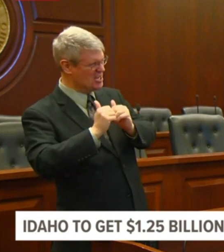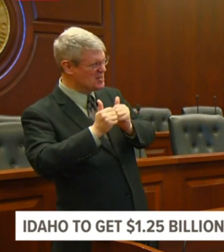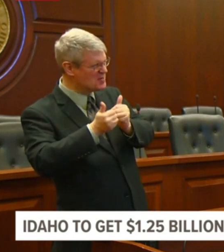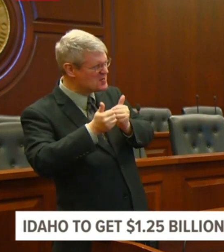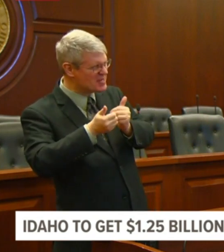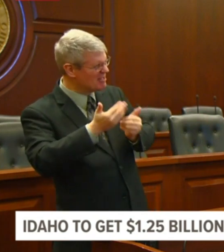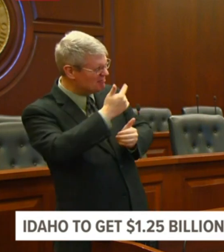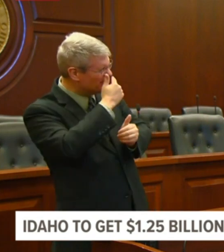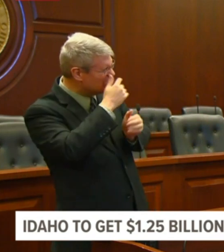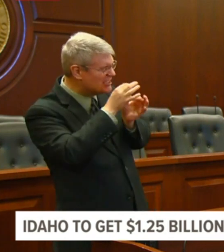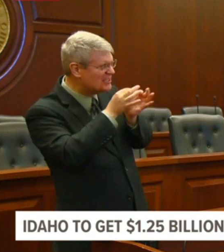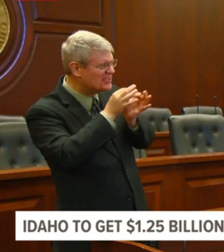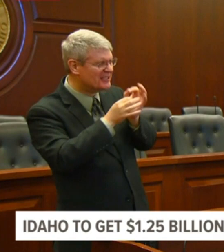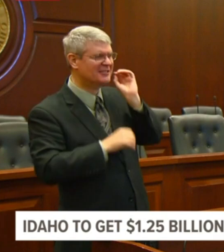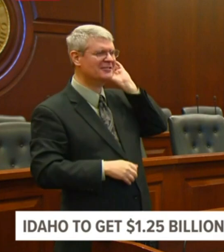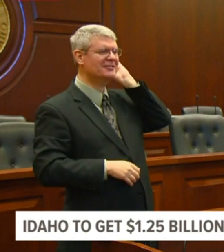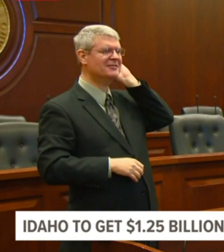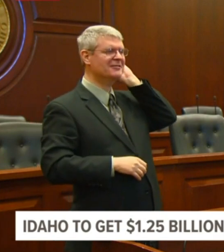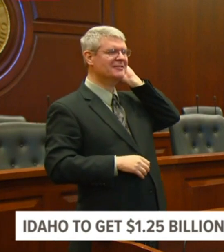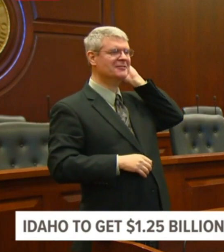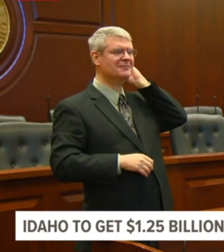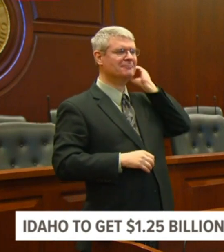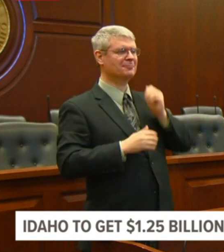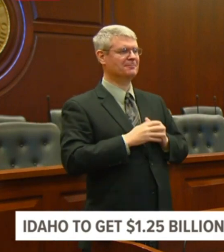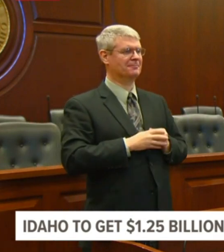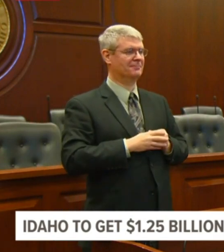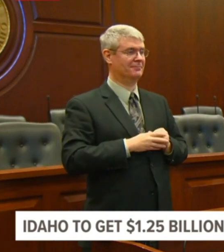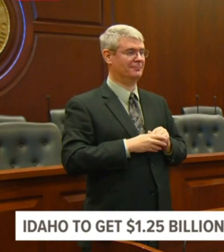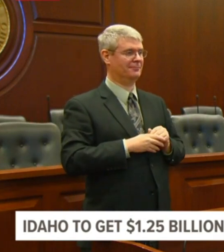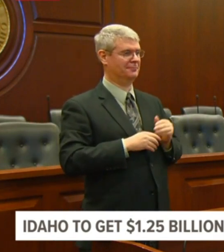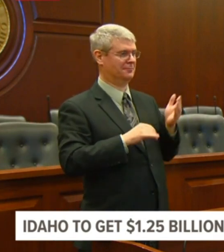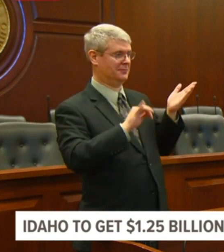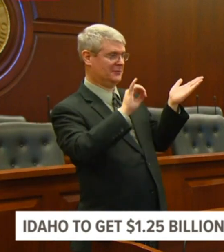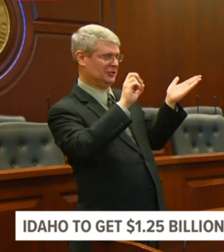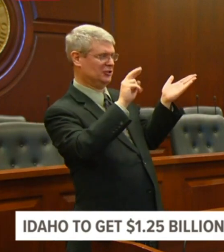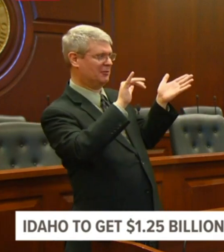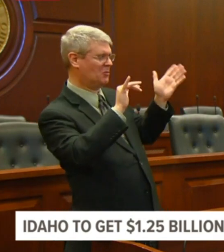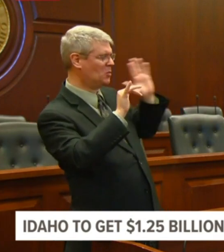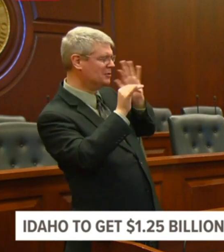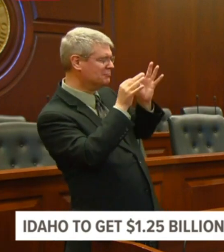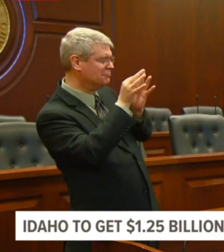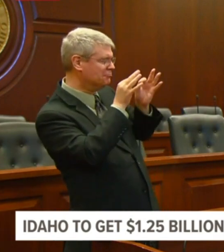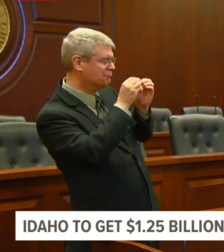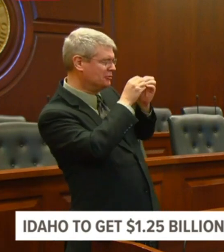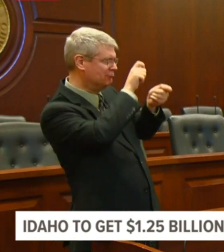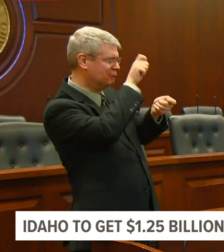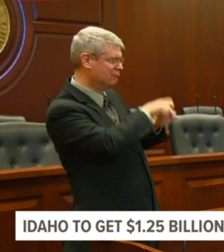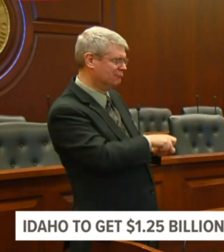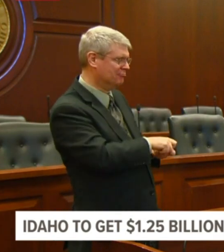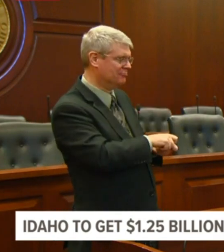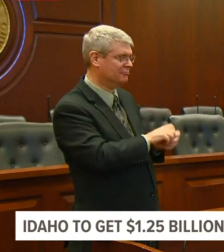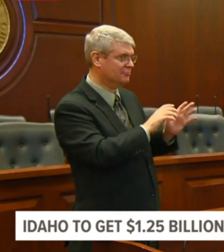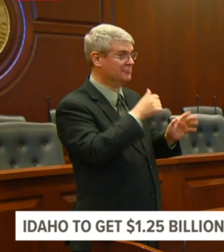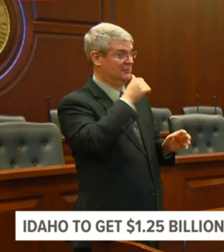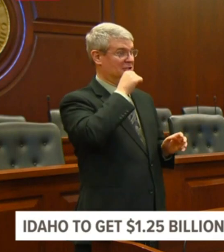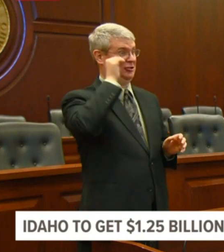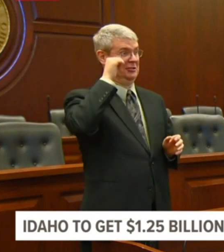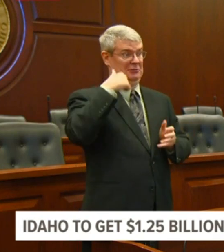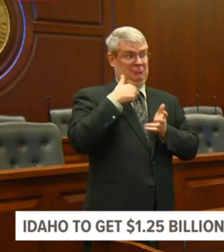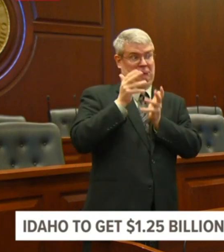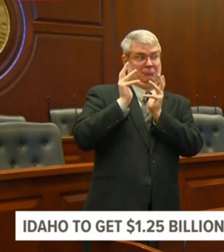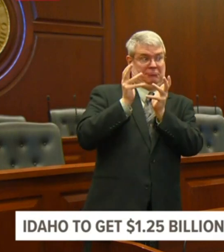money is? I'll let Jeremy talk about what the interest rate, but I know I was on a call with the president yesterday, and he said something about,